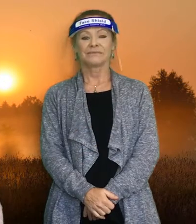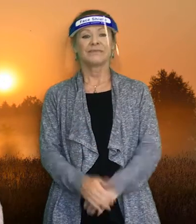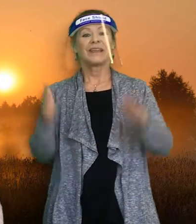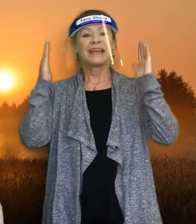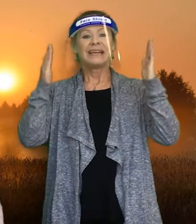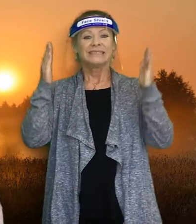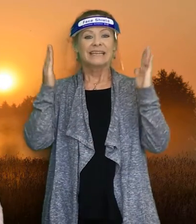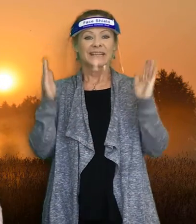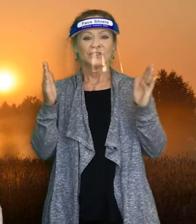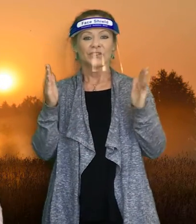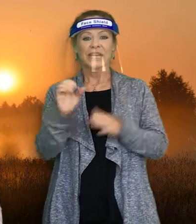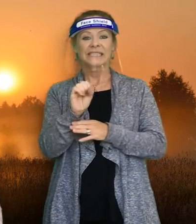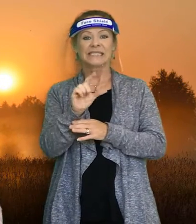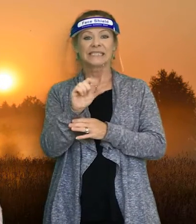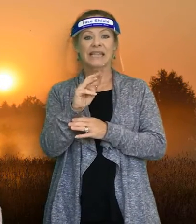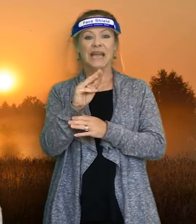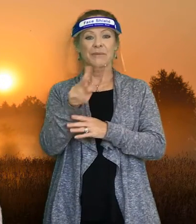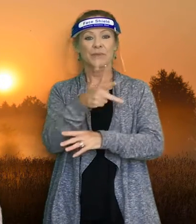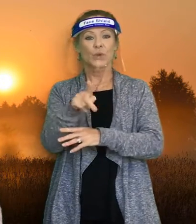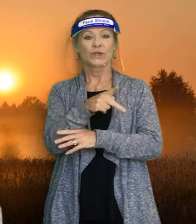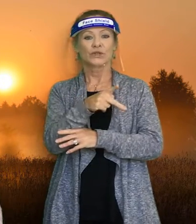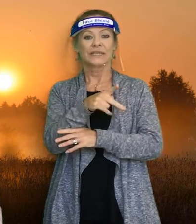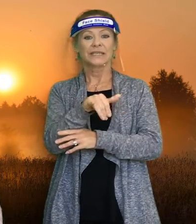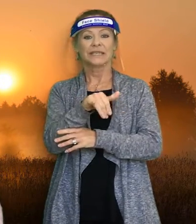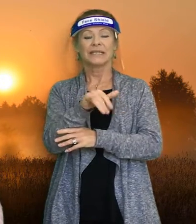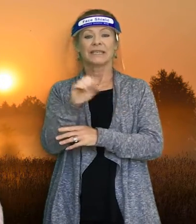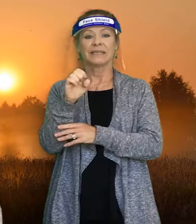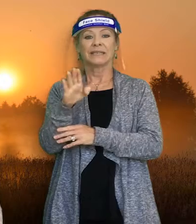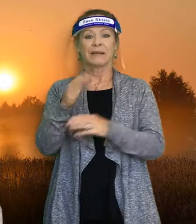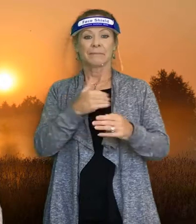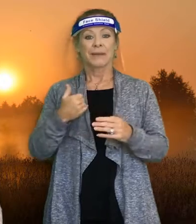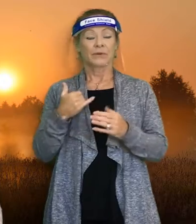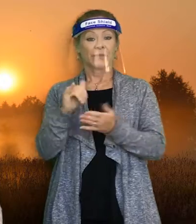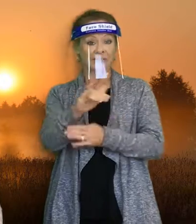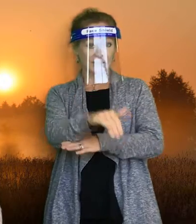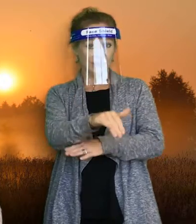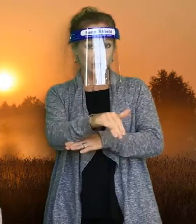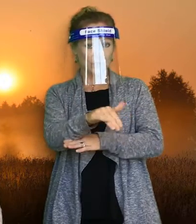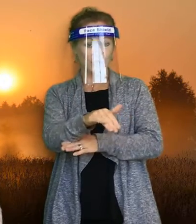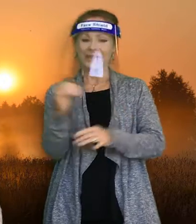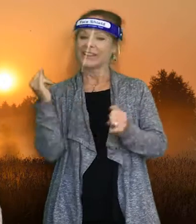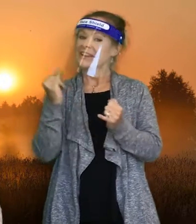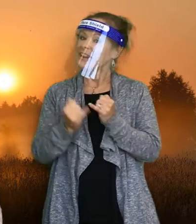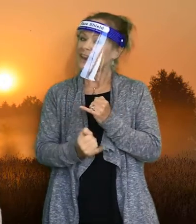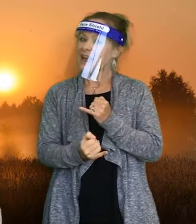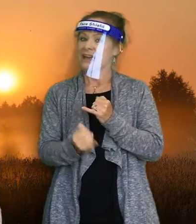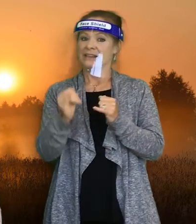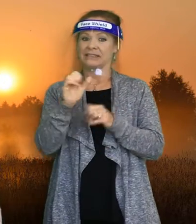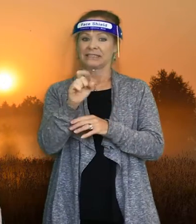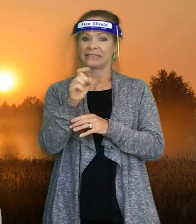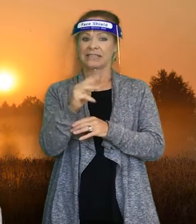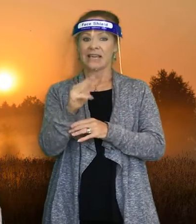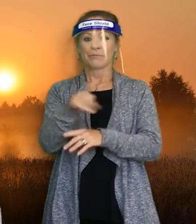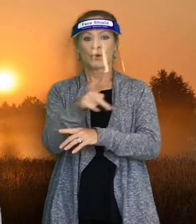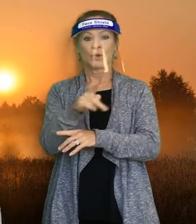Attention, Slam Poetry Club members. This afternoon is our last Slam